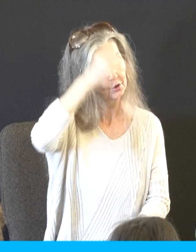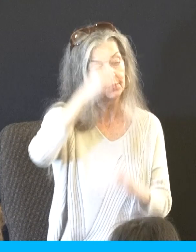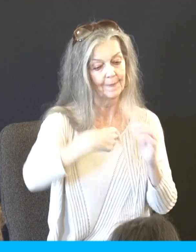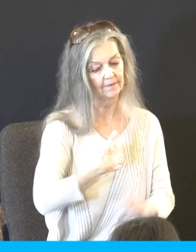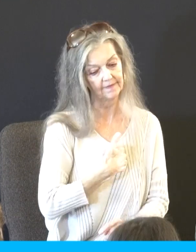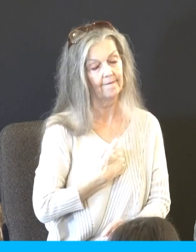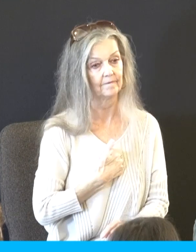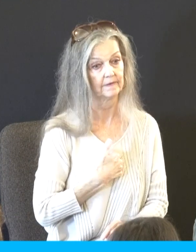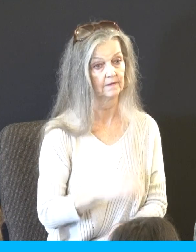The test is for us.